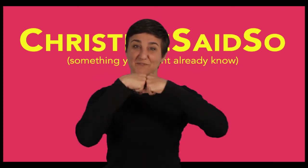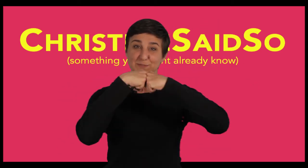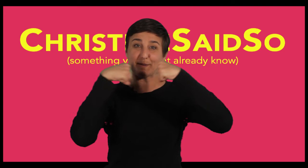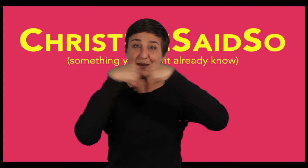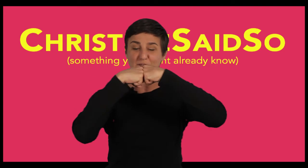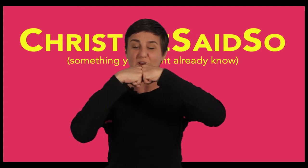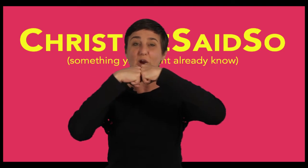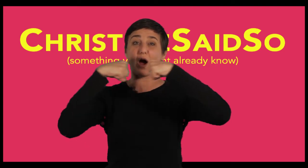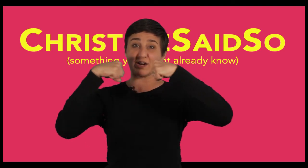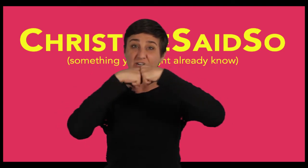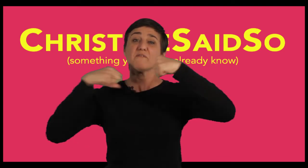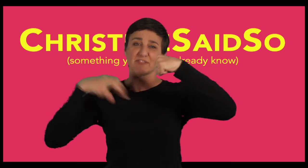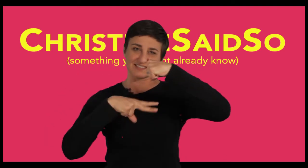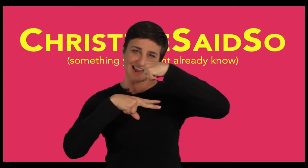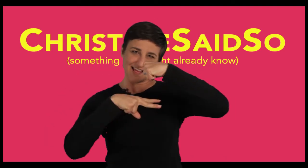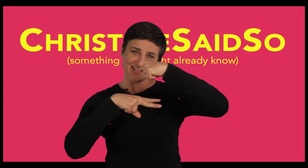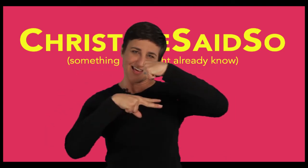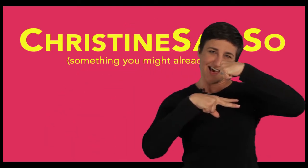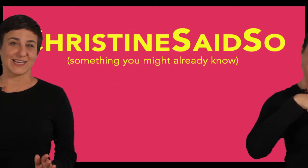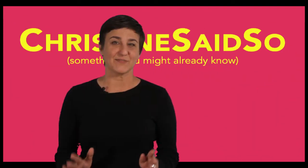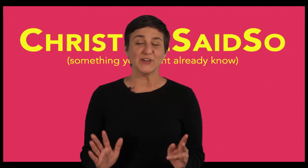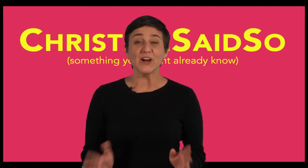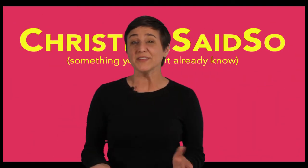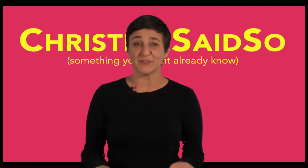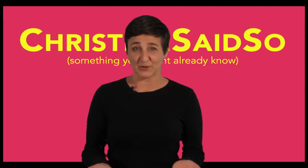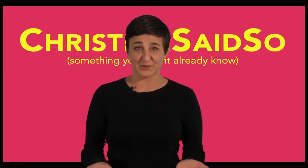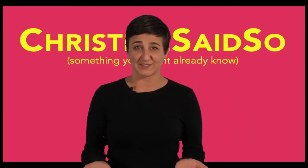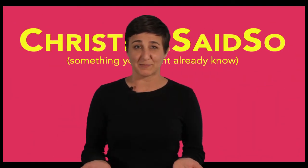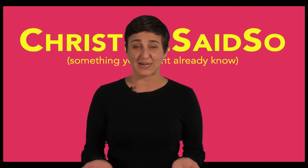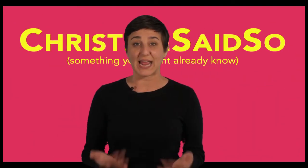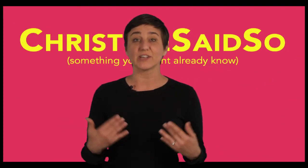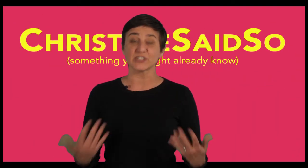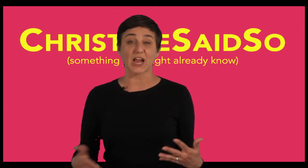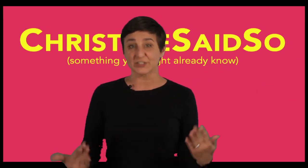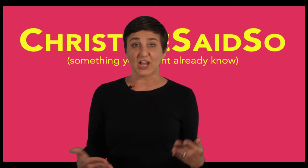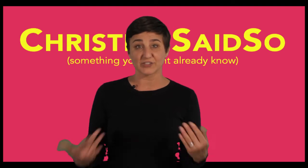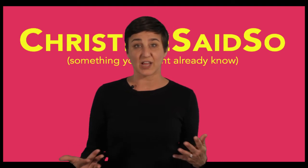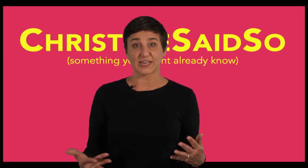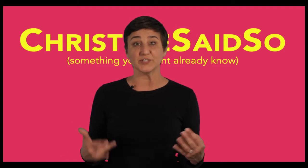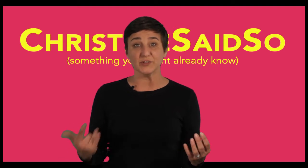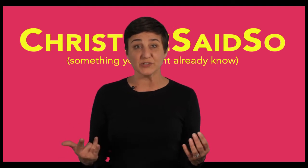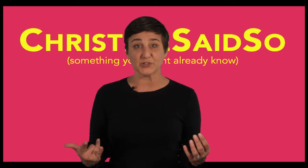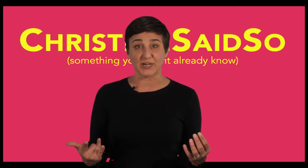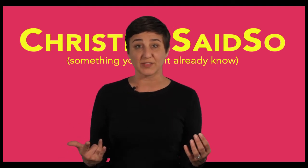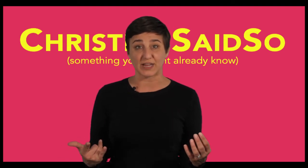fist bumping them, you can go under for the snail. If you're on the phone with somebody, and you're talking, talking, talking, and you lose your train of thought,